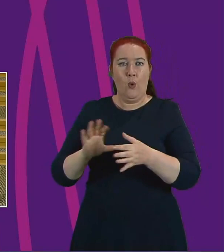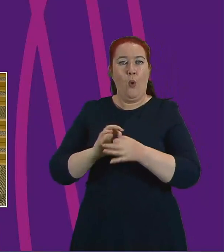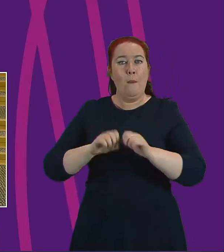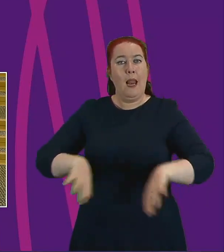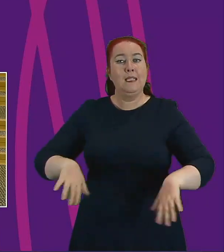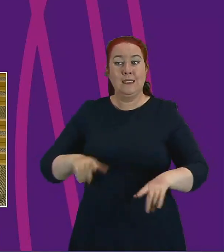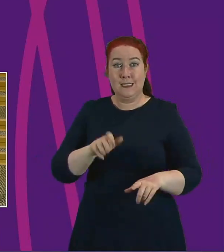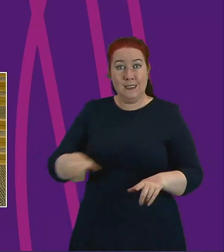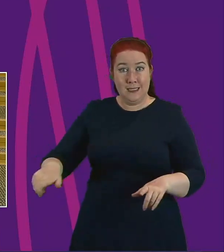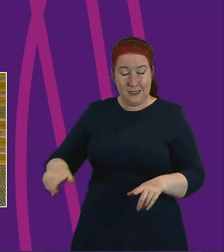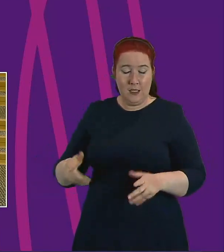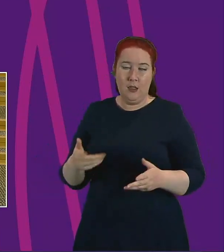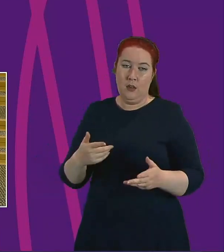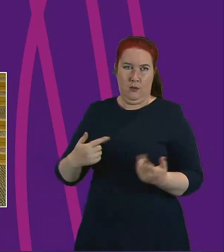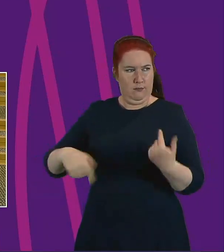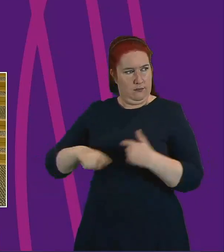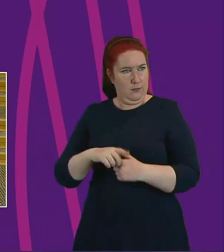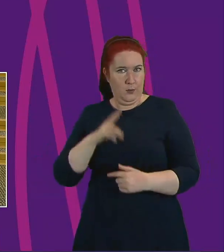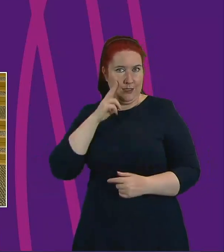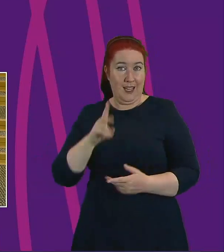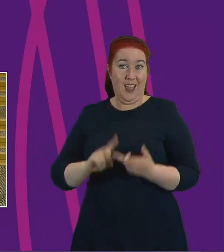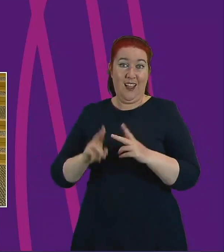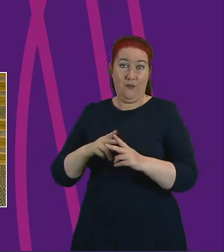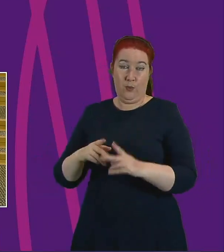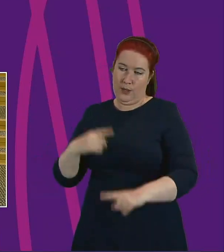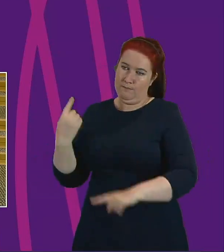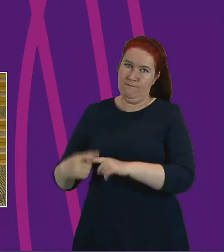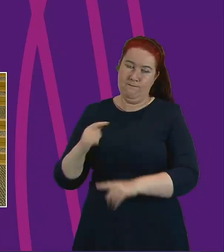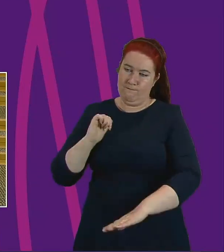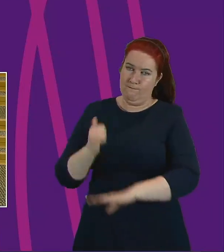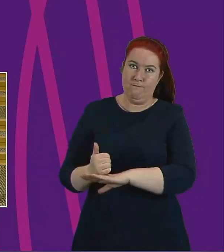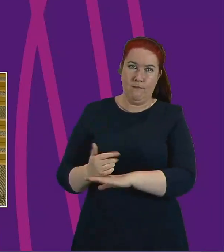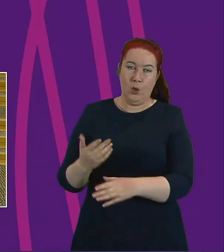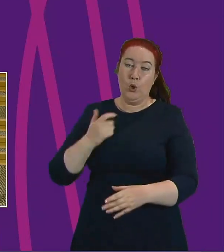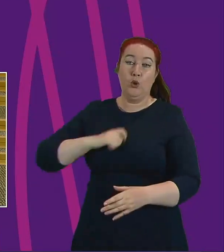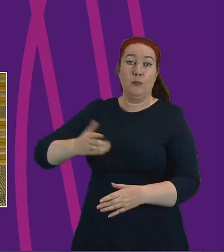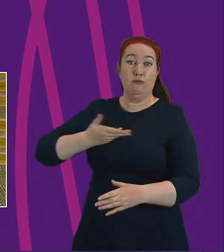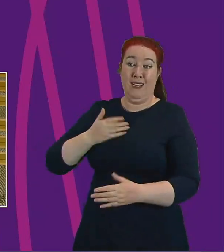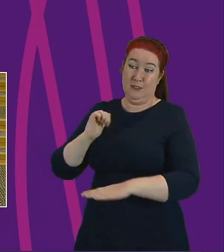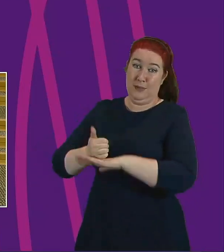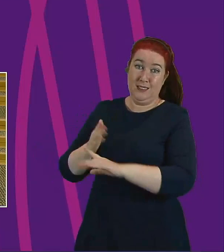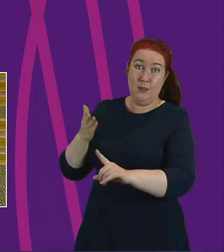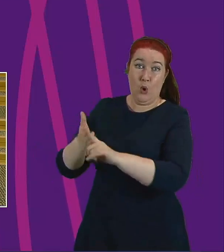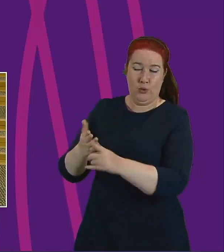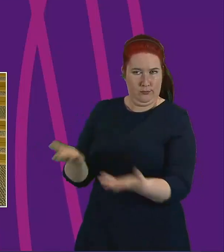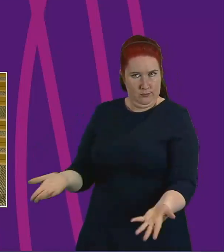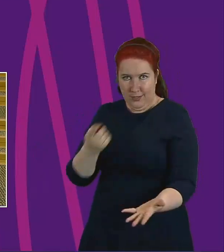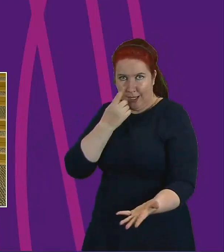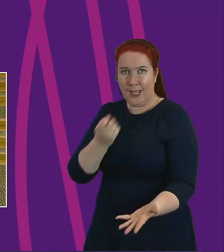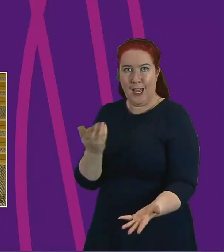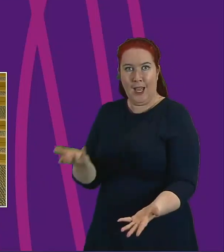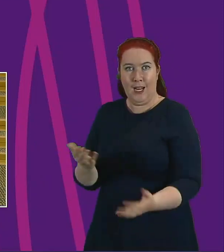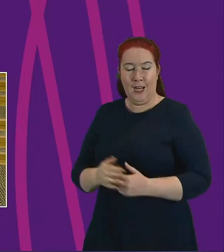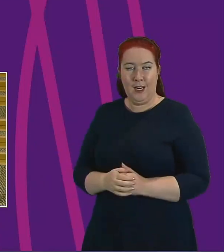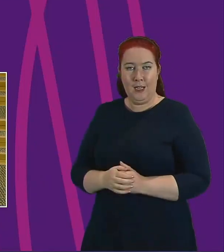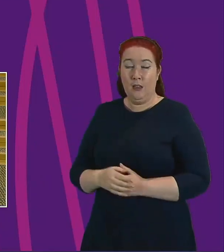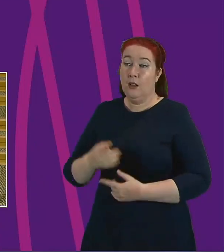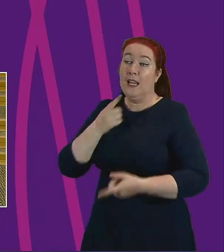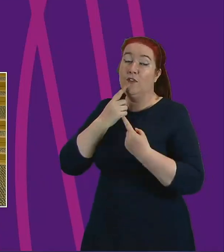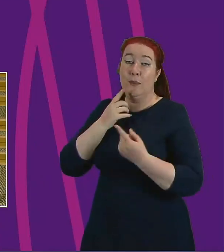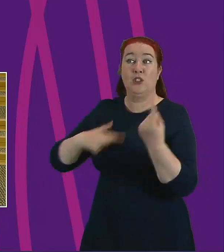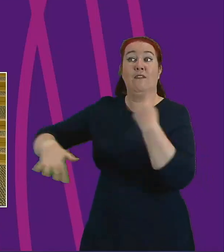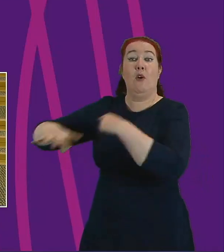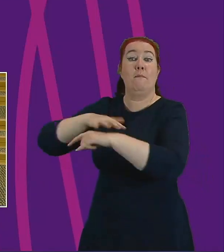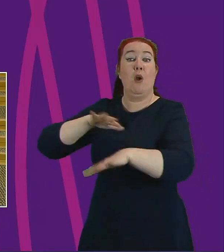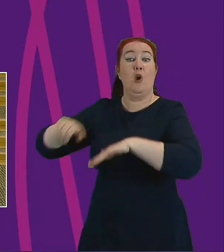shown what is possible when we adopt an urgent inclusive and human rights based approach. Intelligence from our outreach services